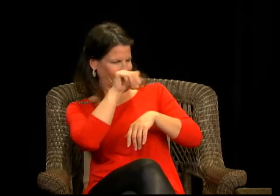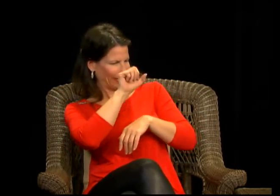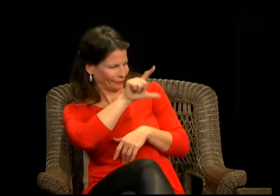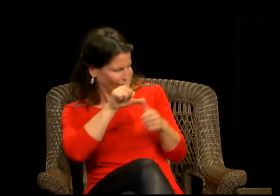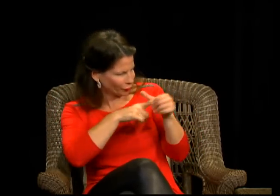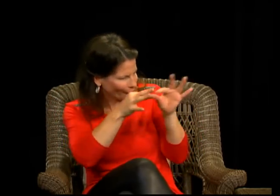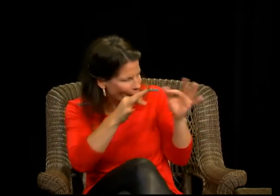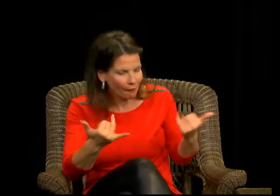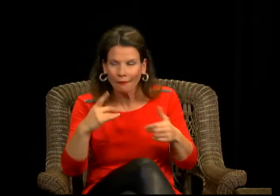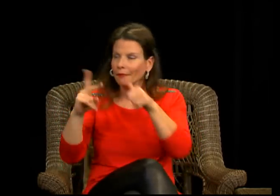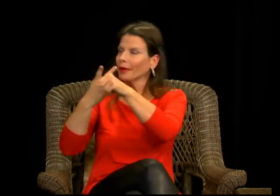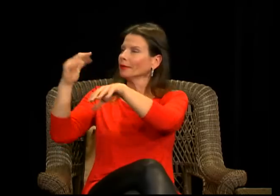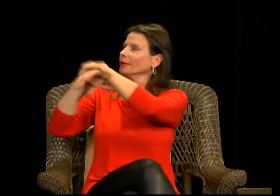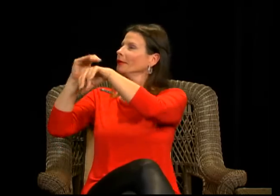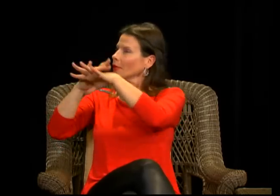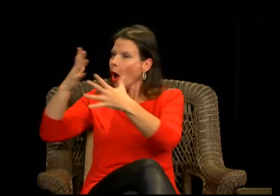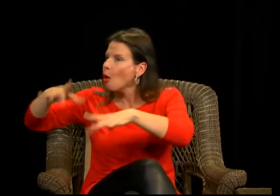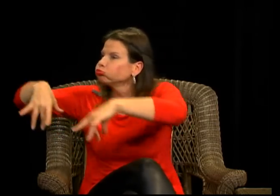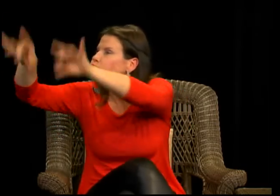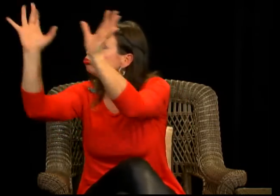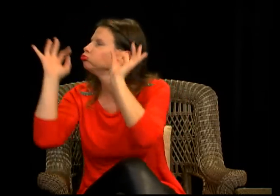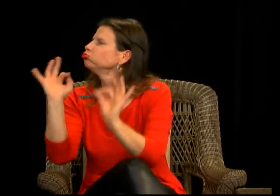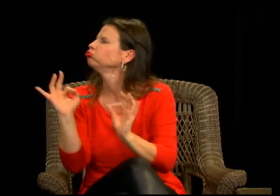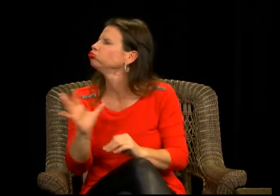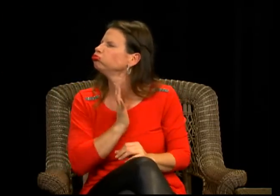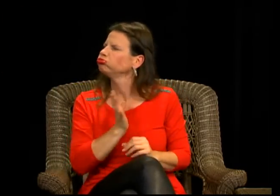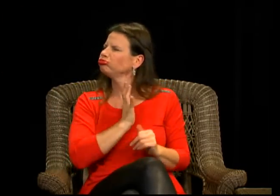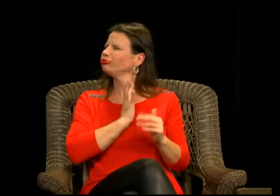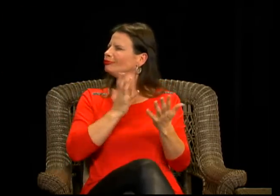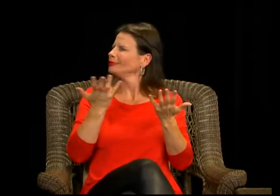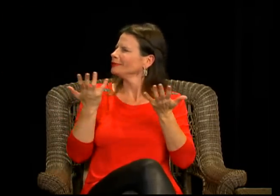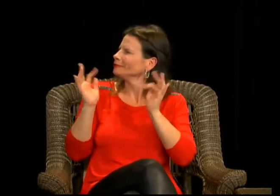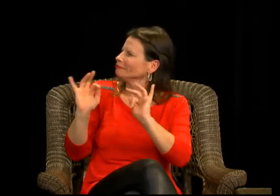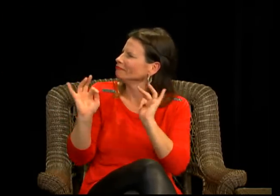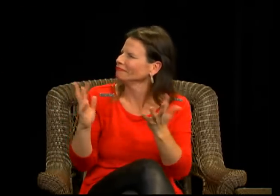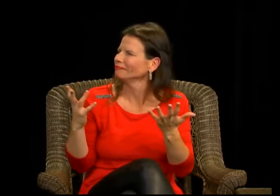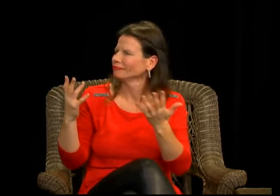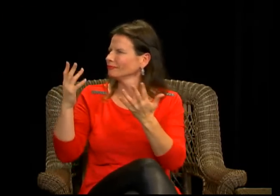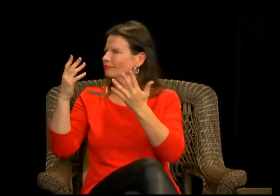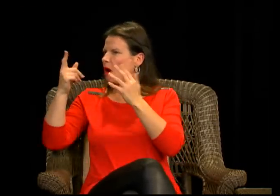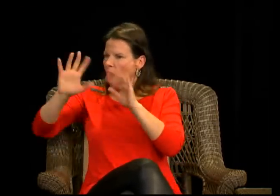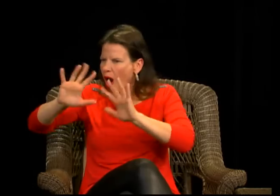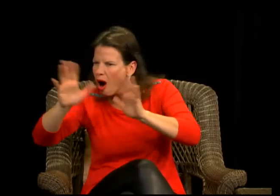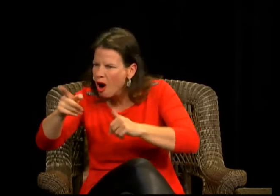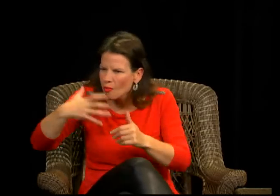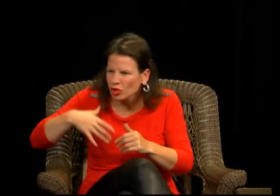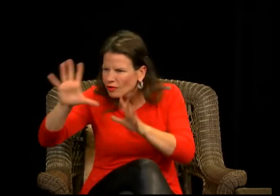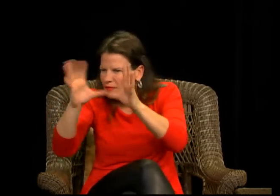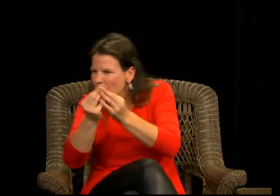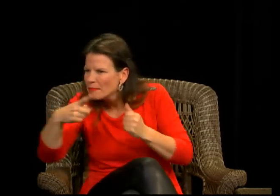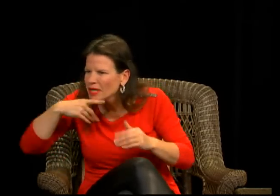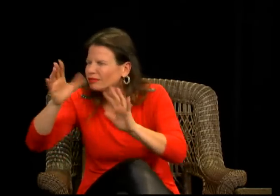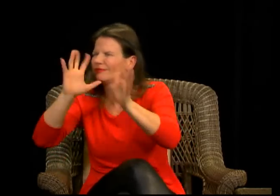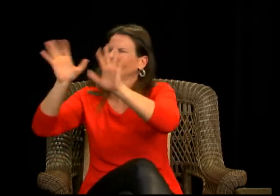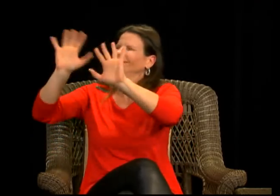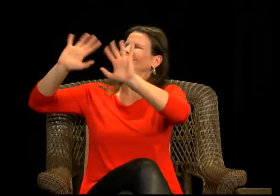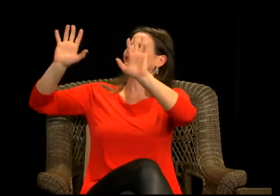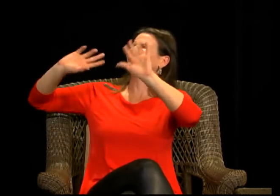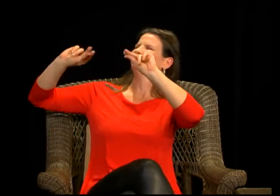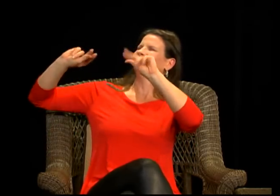views about deaf people in general. And he shows, he tries to show them that that is not the case, that it's a very positive experience for